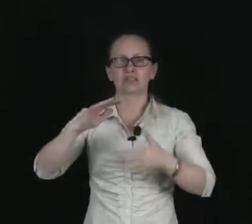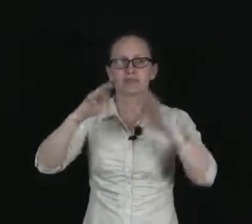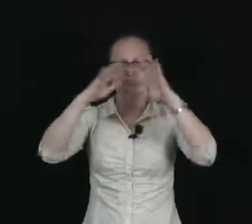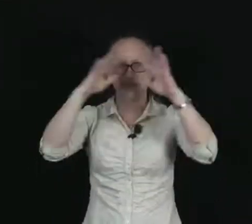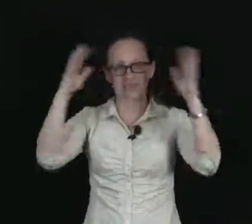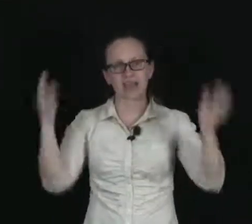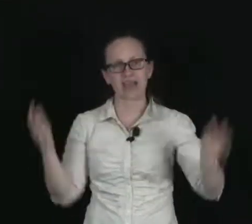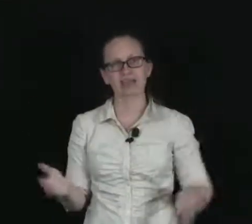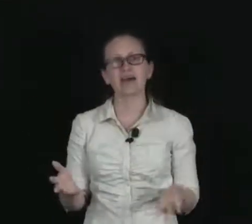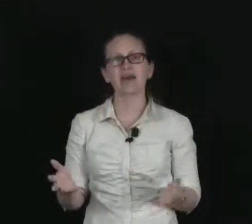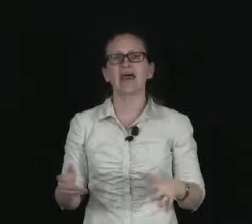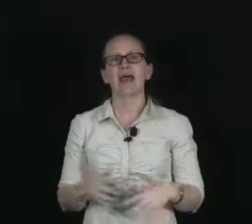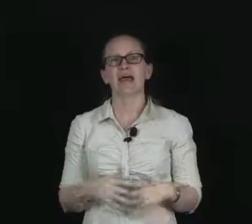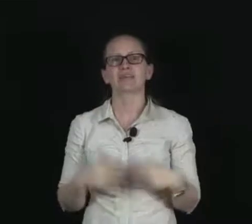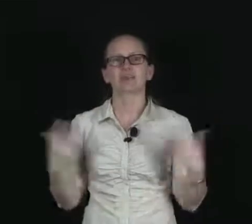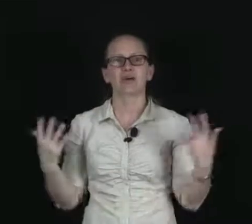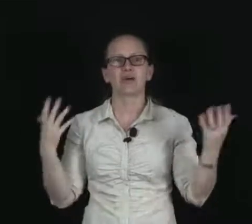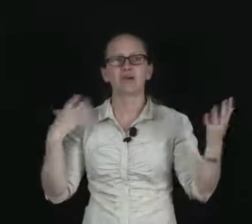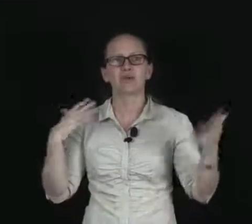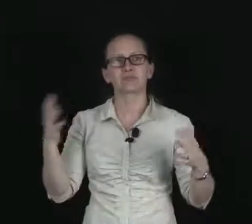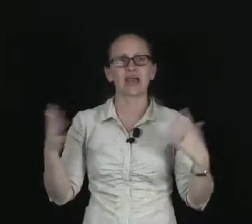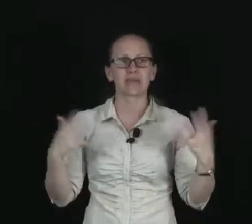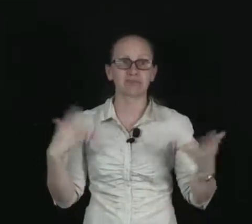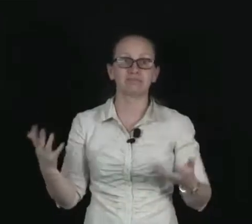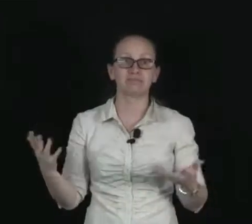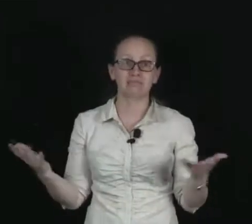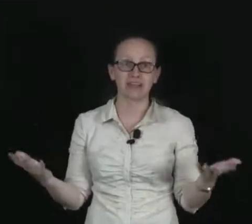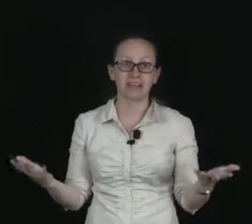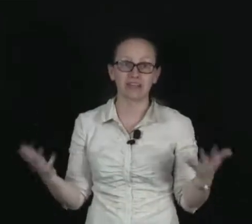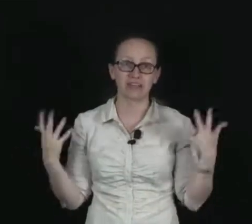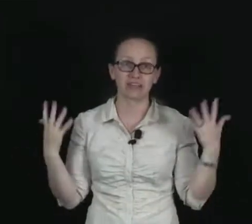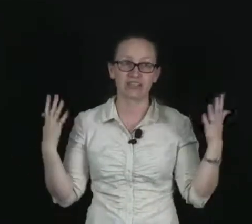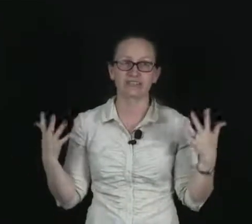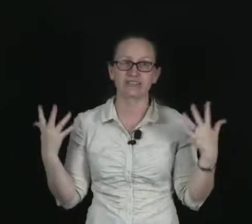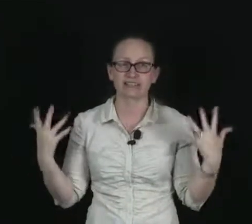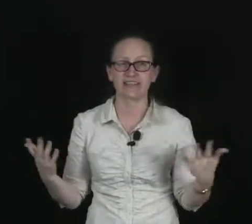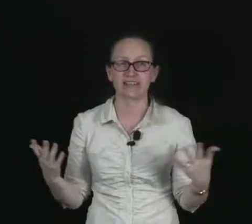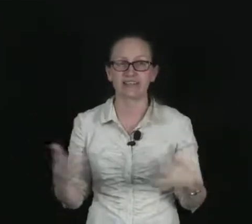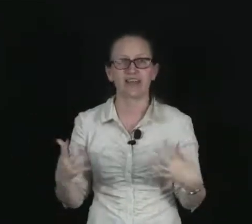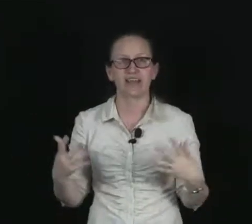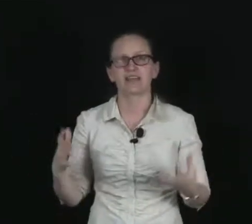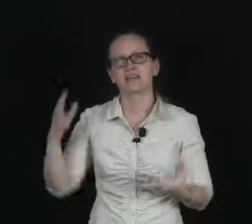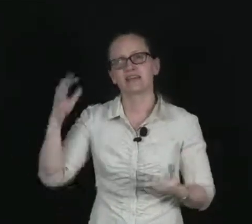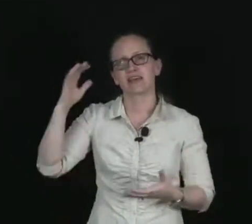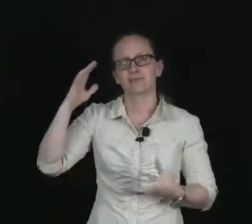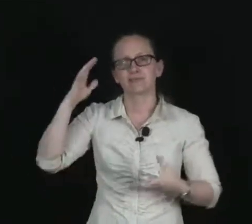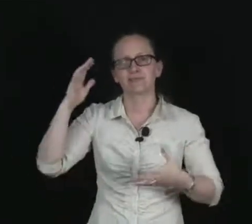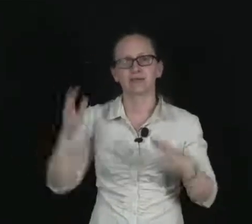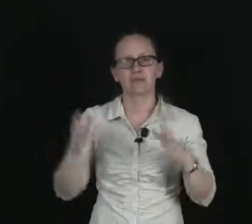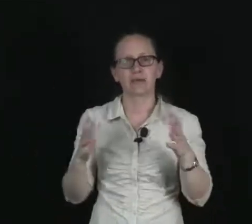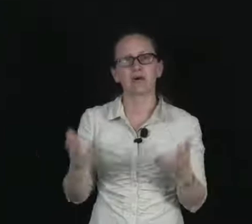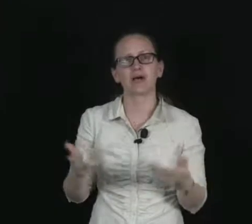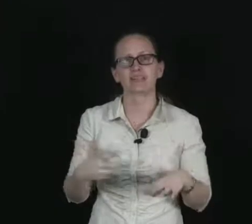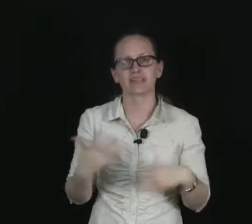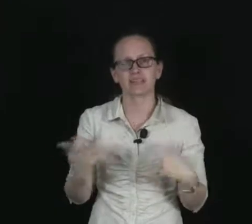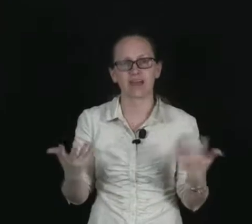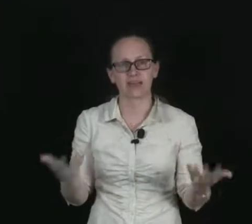is put in a scanner and the gamma radiation is detected. And this can build up quite a detailed